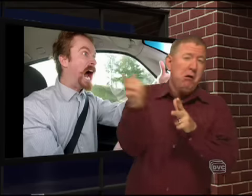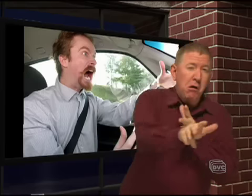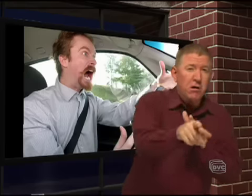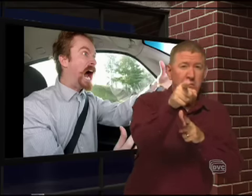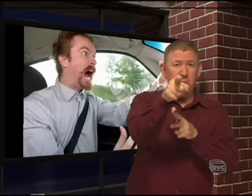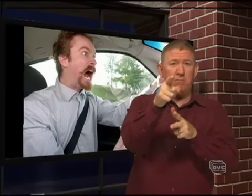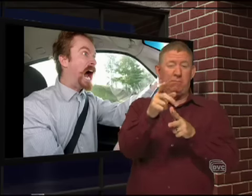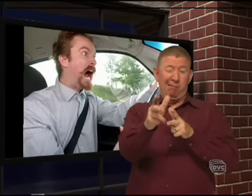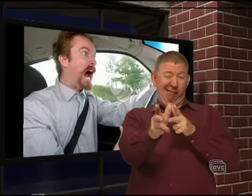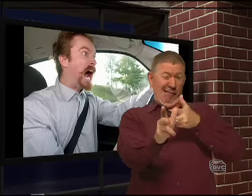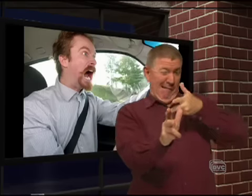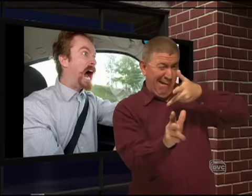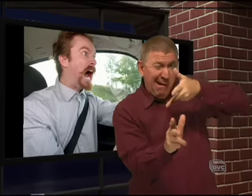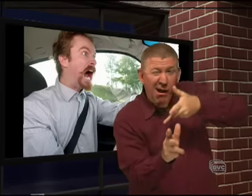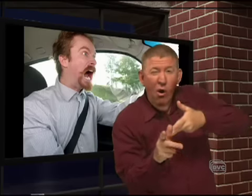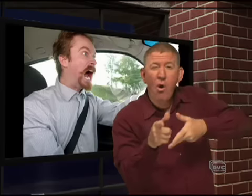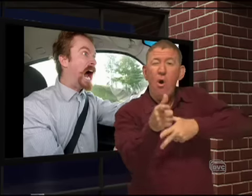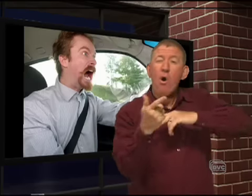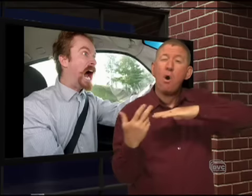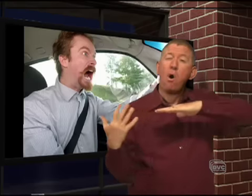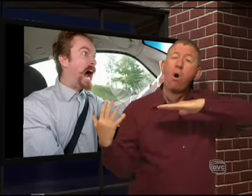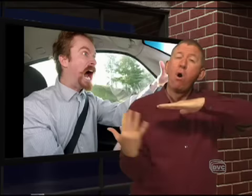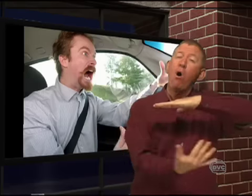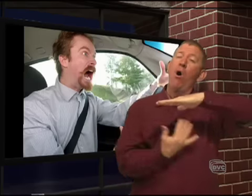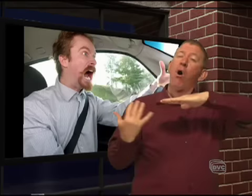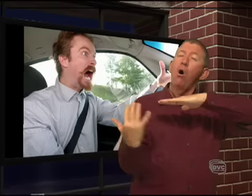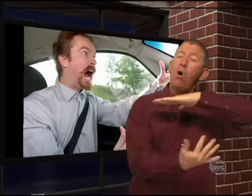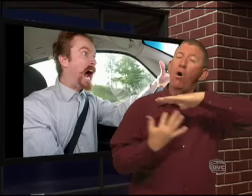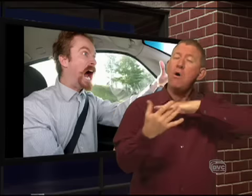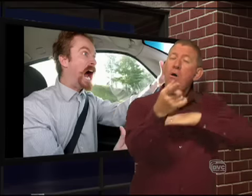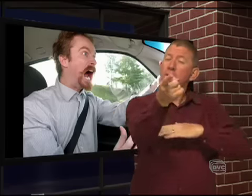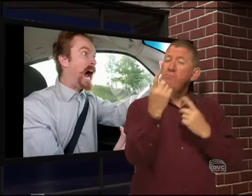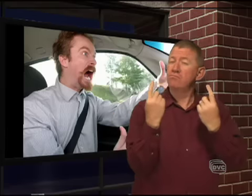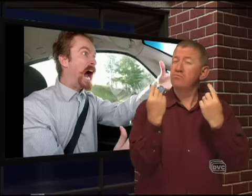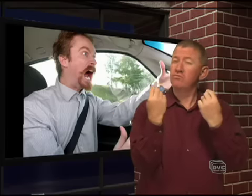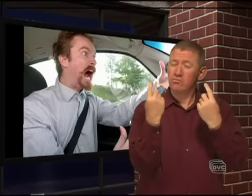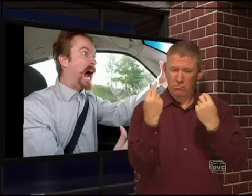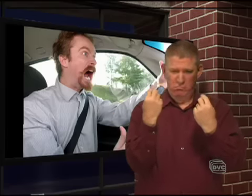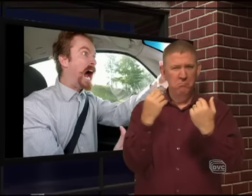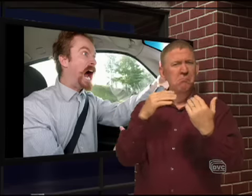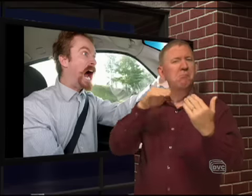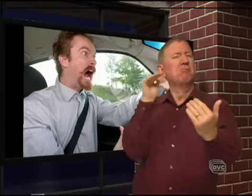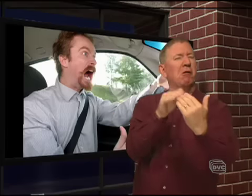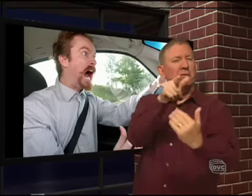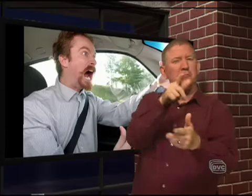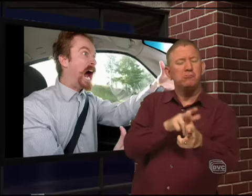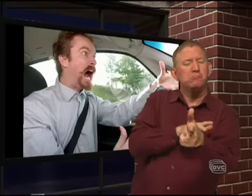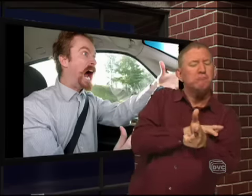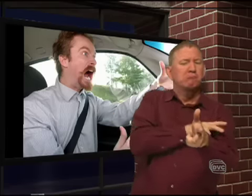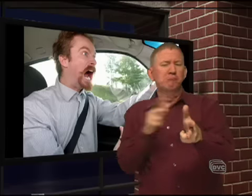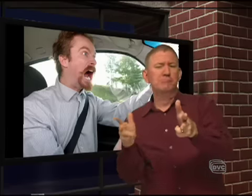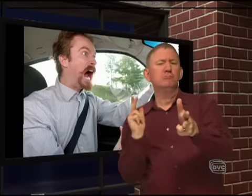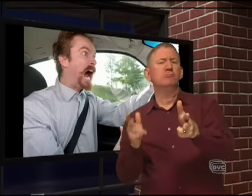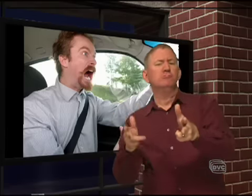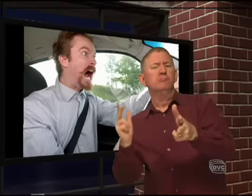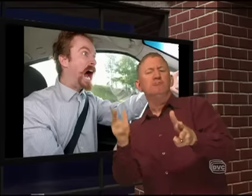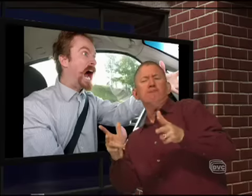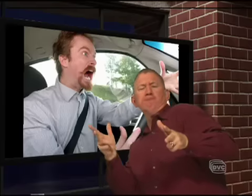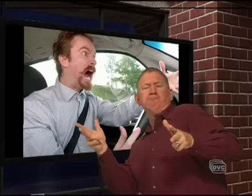slam on your brakes to keep from hitting him. Man, are you boiling men? So what do you do? You pull in front of him and do the same thing.